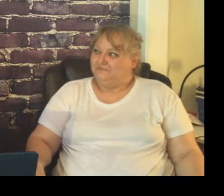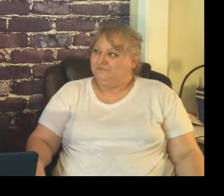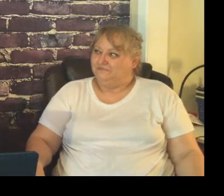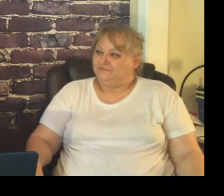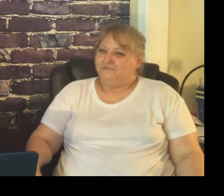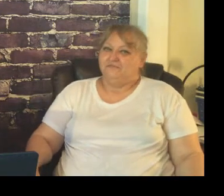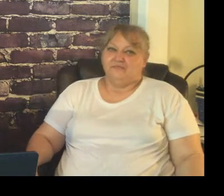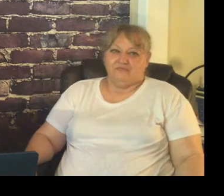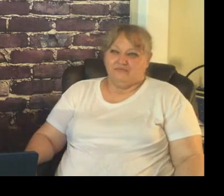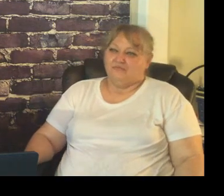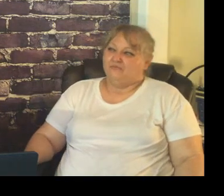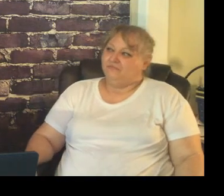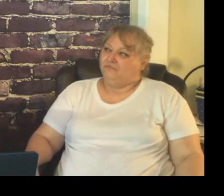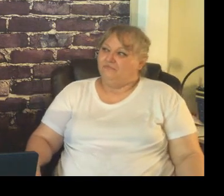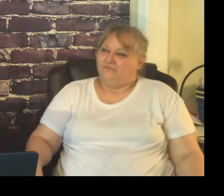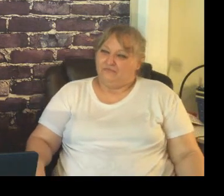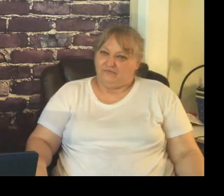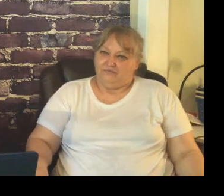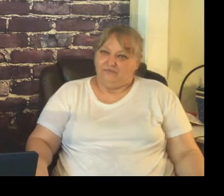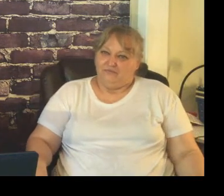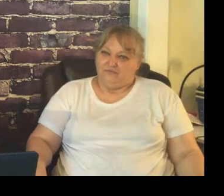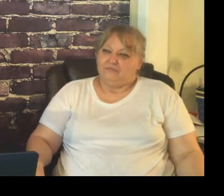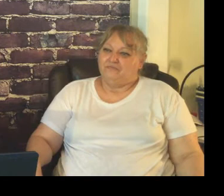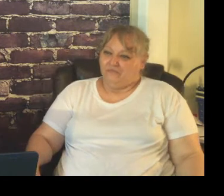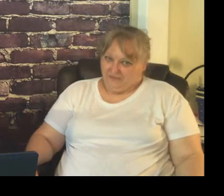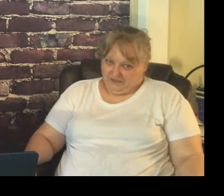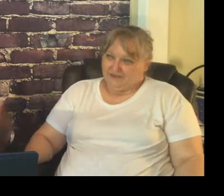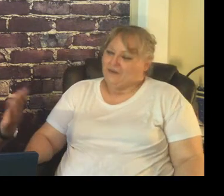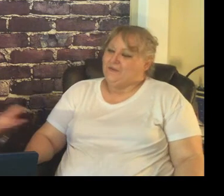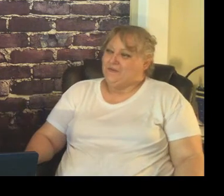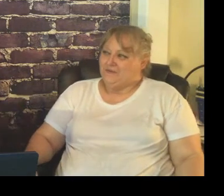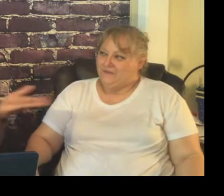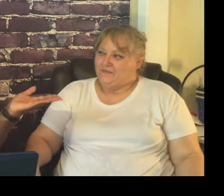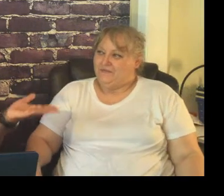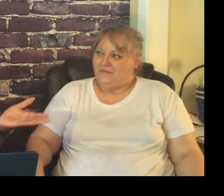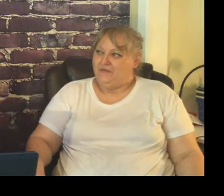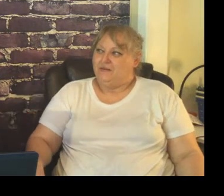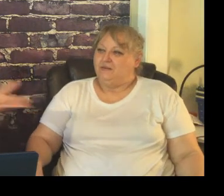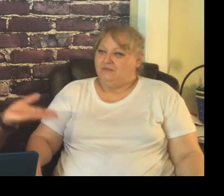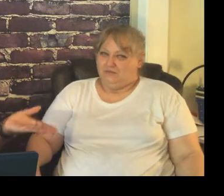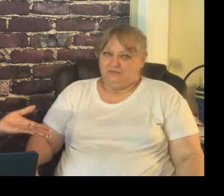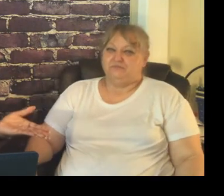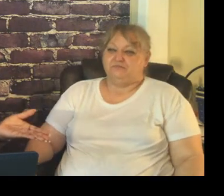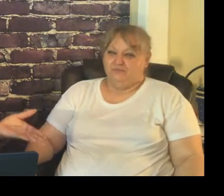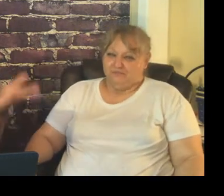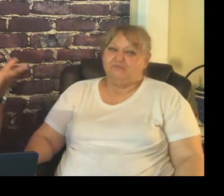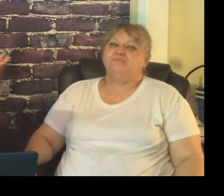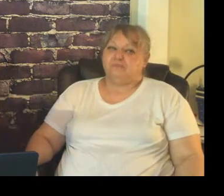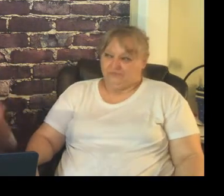cause any friction for whatever was going on with them before they came in the room so to me everybody's coming in with a clean slate this